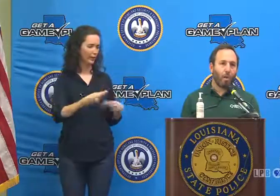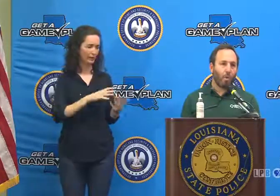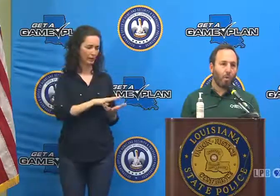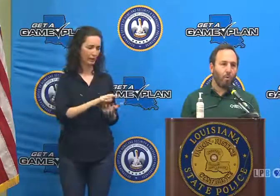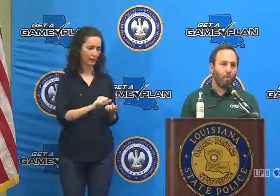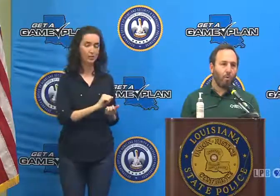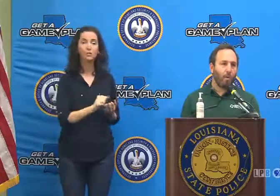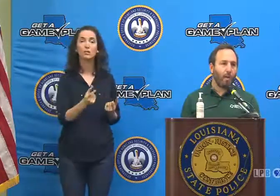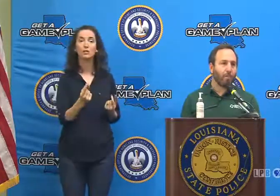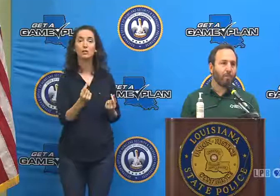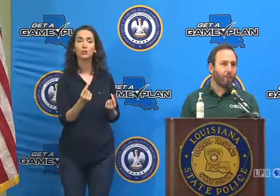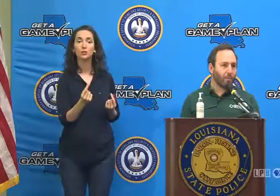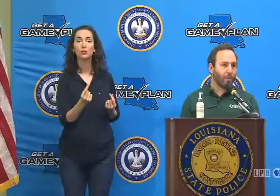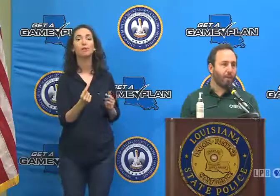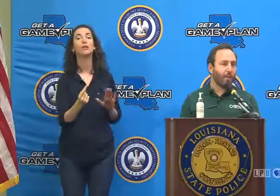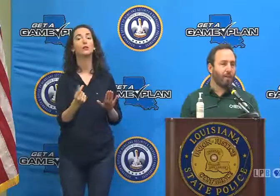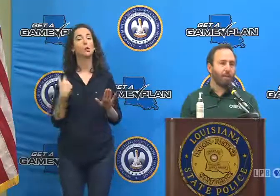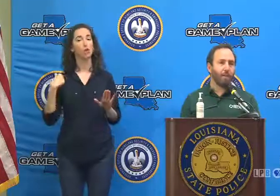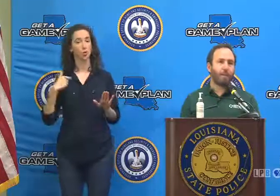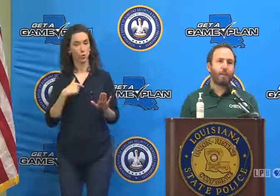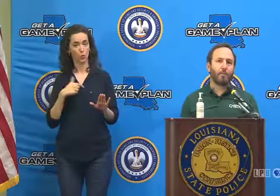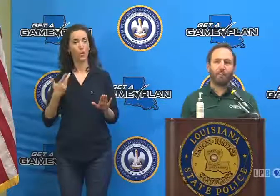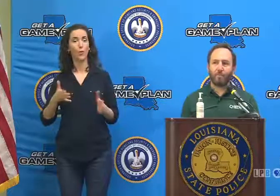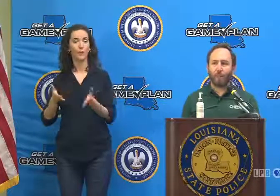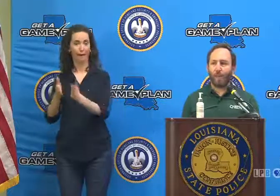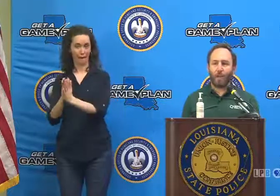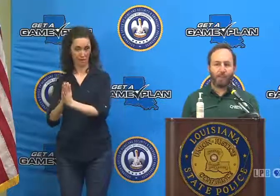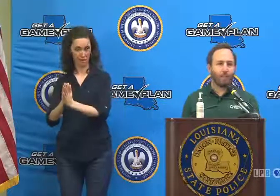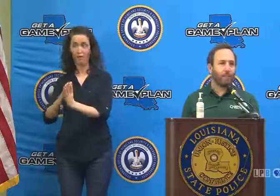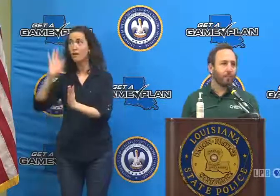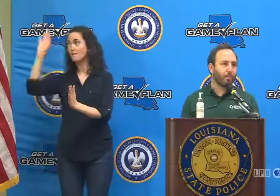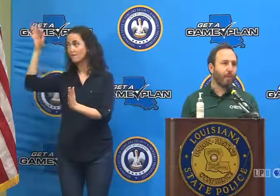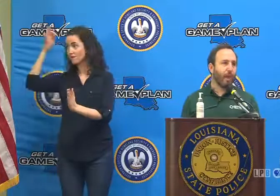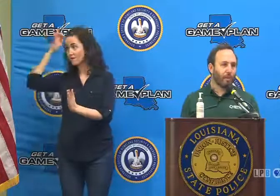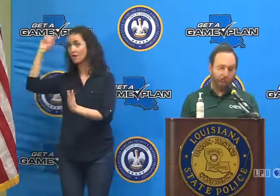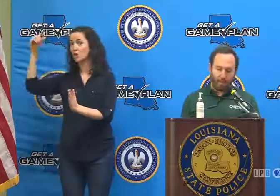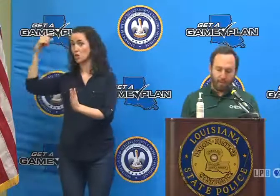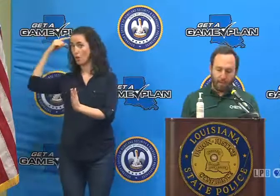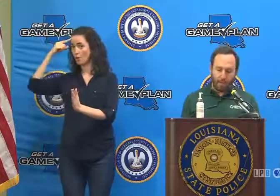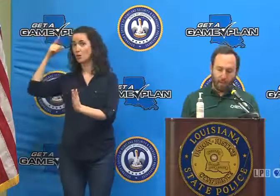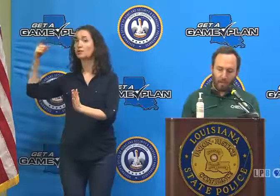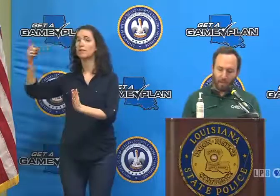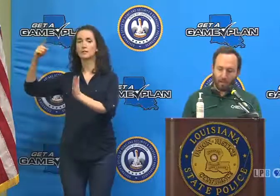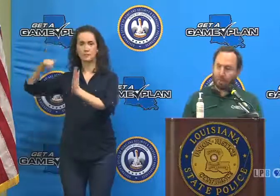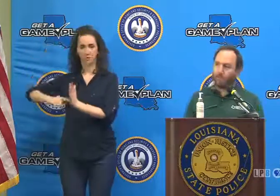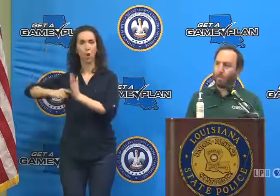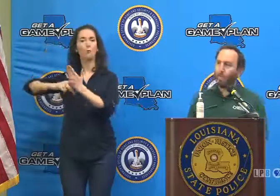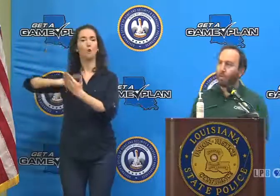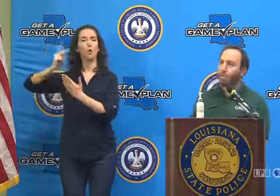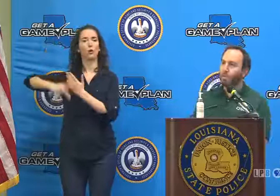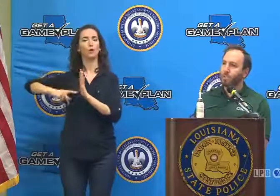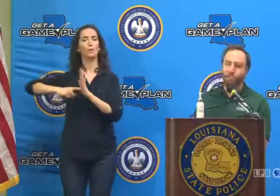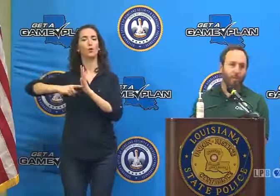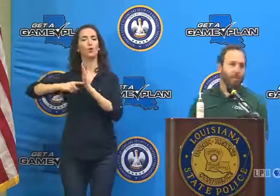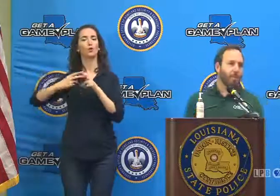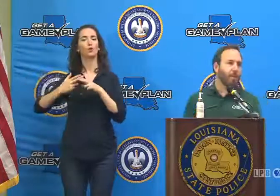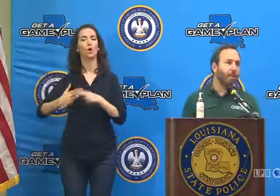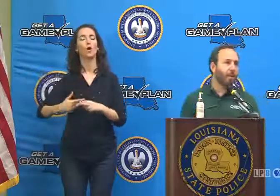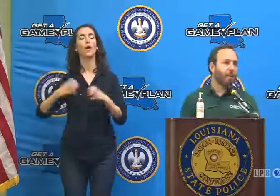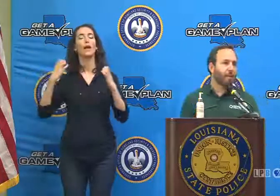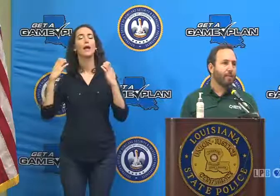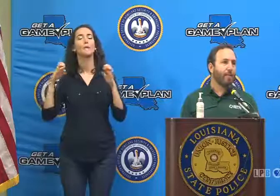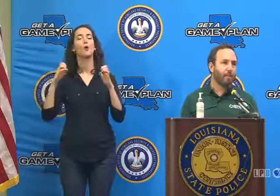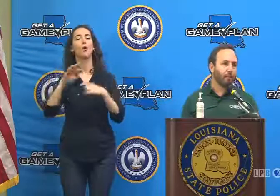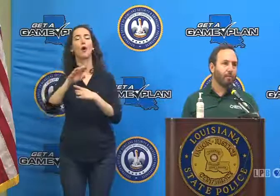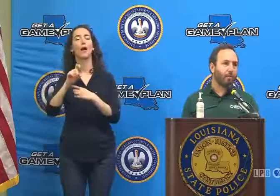we have requested and the federal government has in turn activated a program called the Emergency Prescription